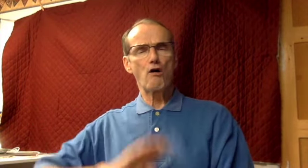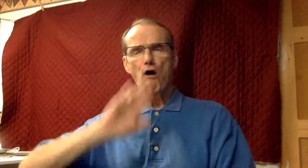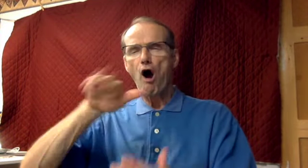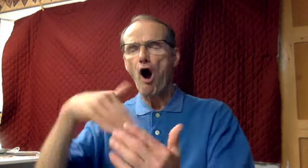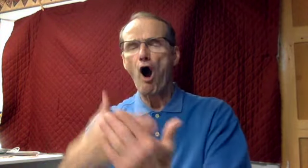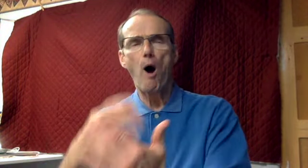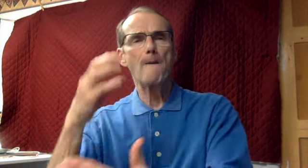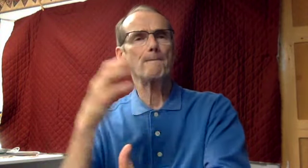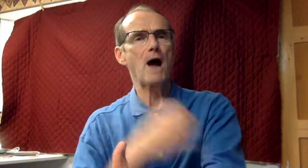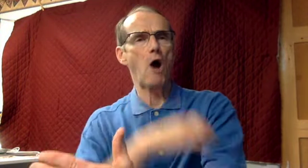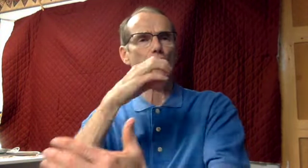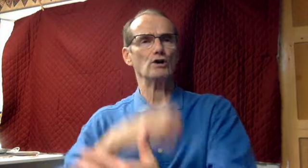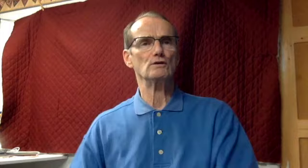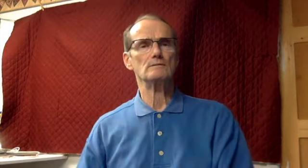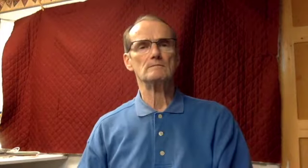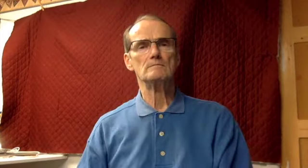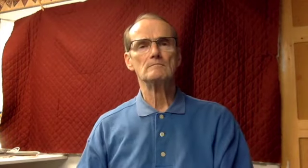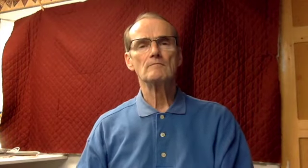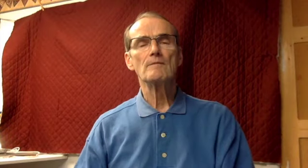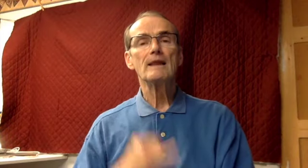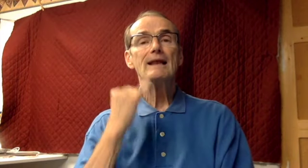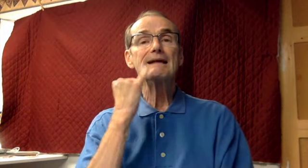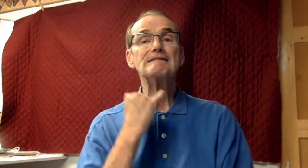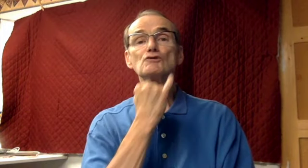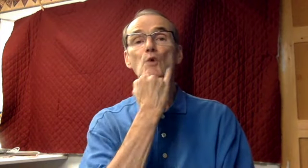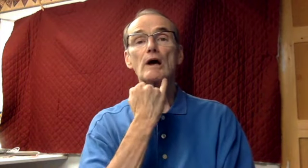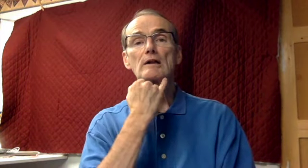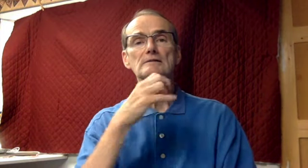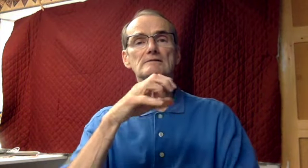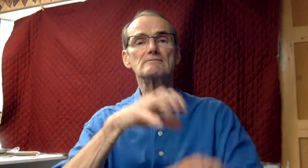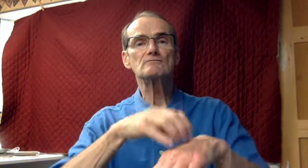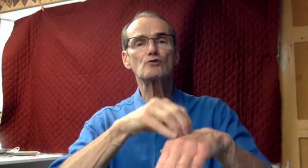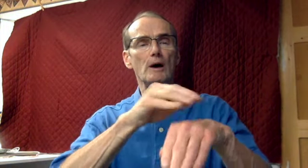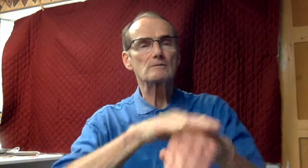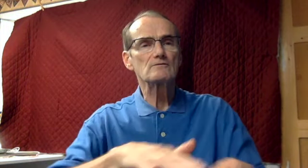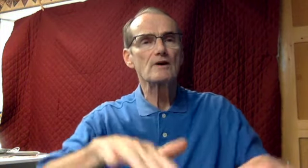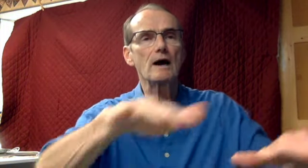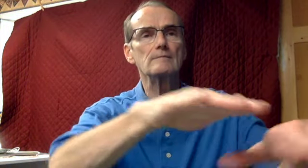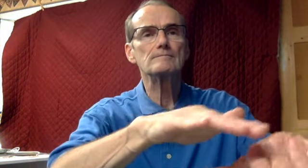the vineyard of the Lord of hosts is the house of Israel